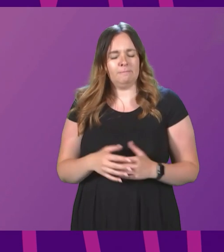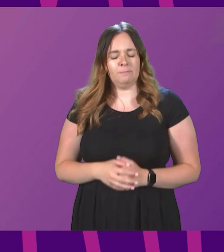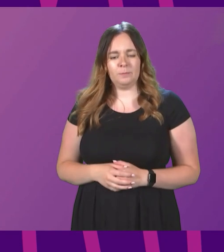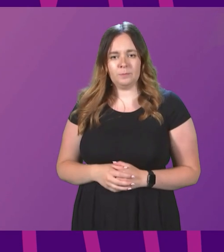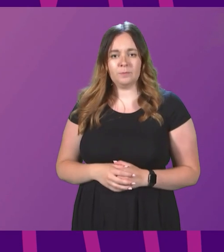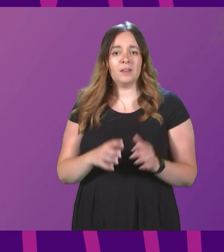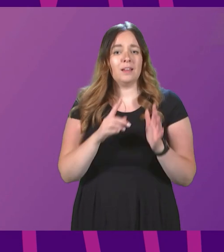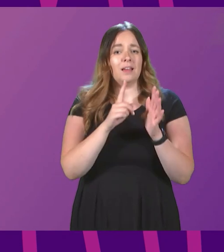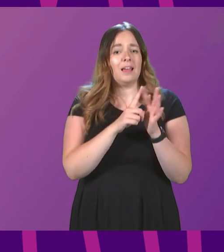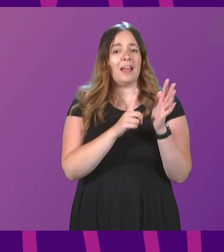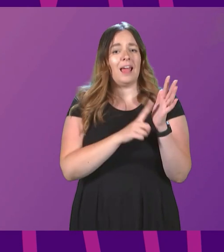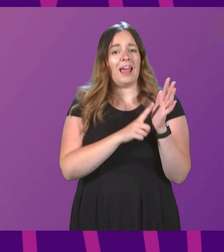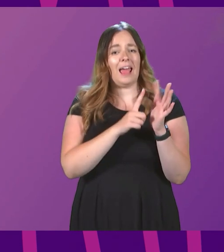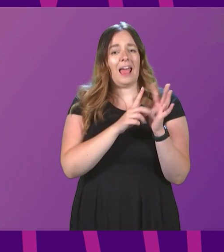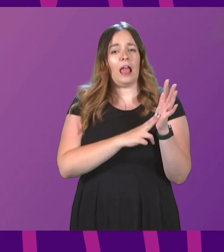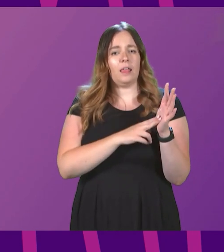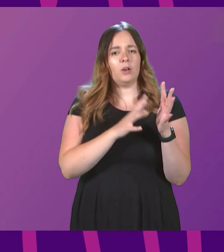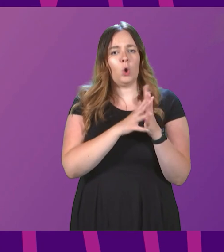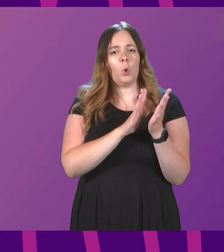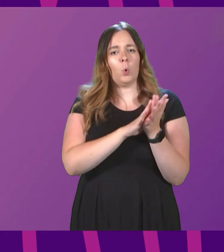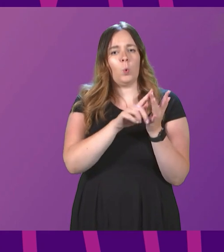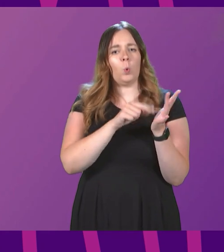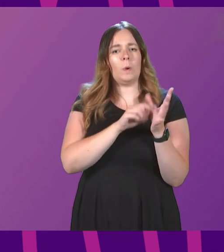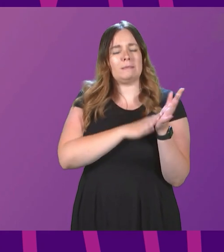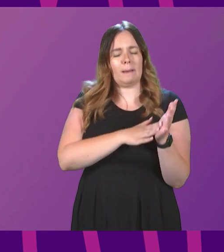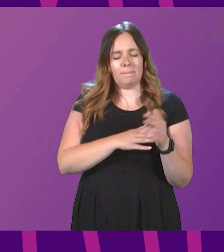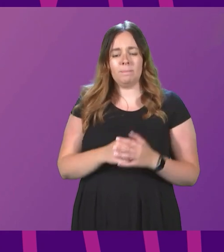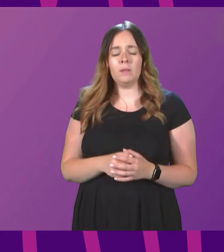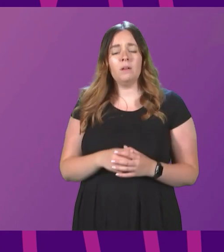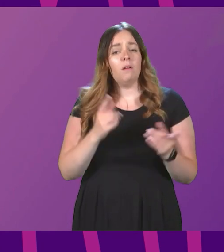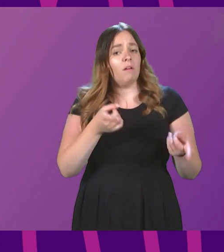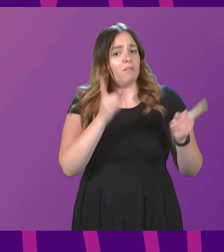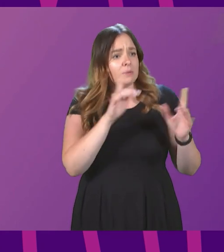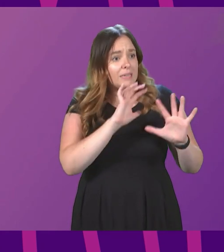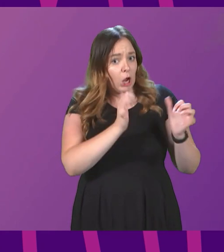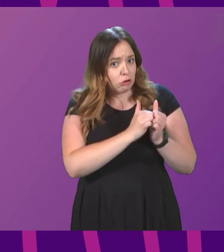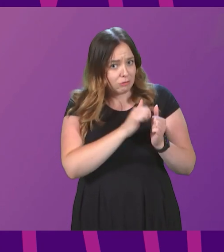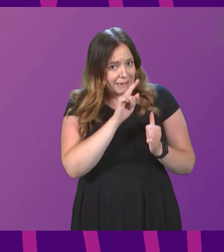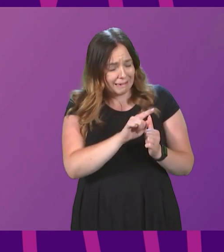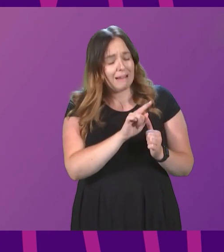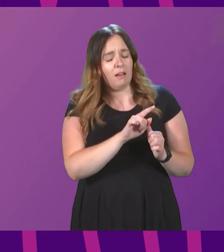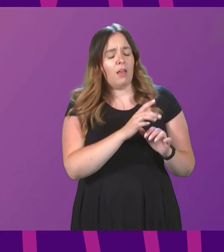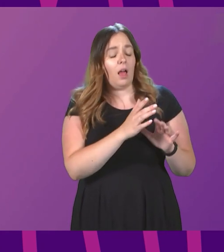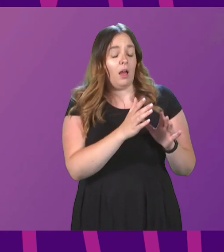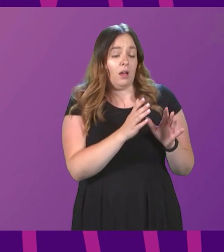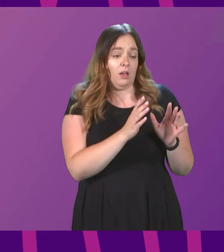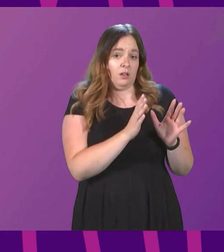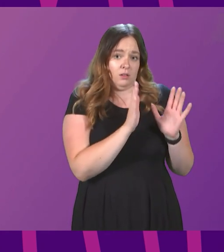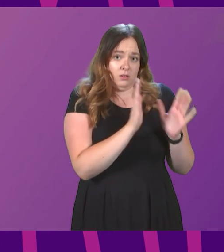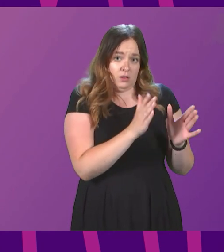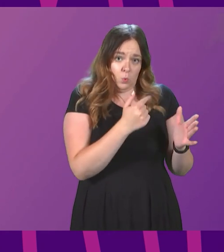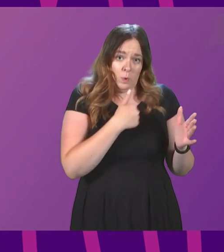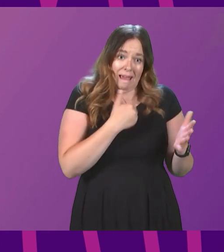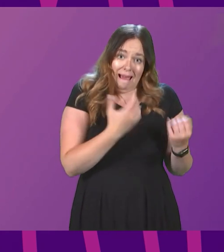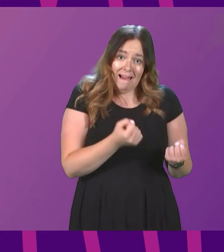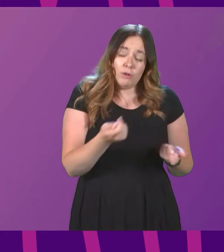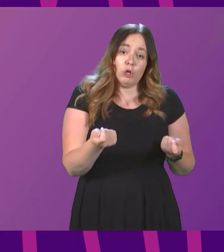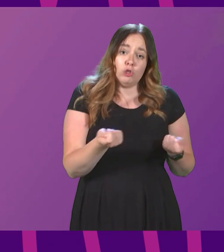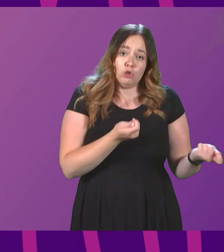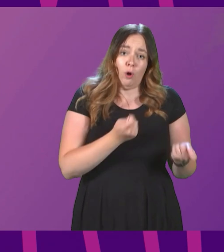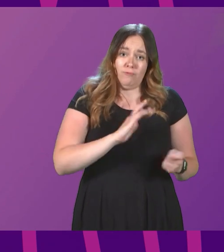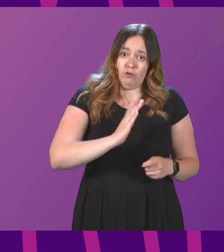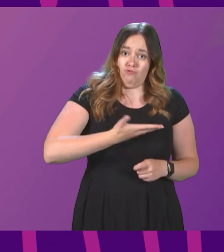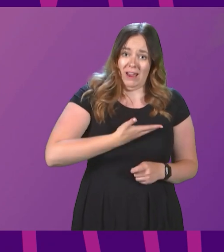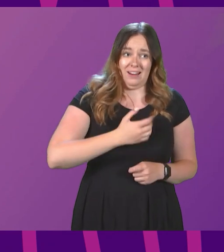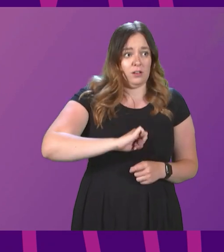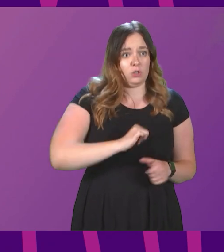Eleanor Whittem to be followed by Sarah Boyack. Does the First Minister agree with me that aside from the fact that it is our sovereign right as Scottish